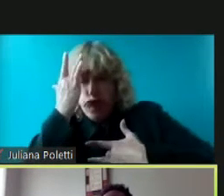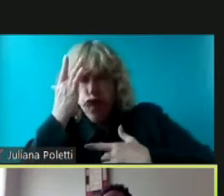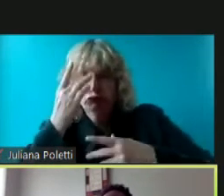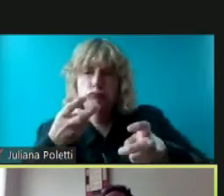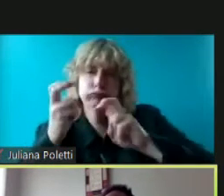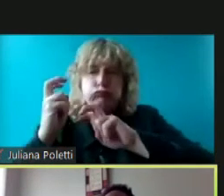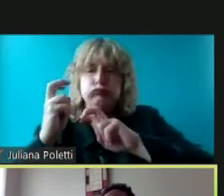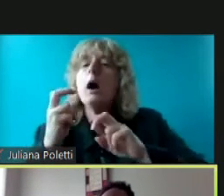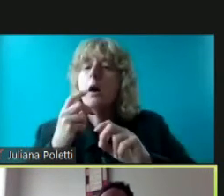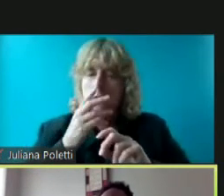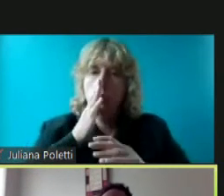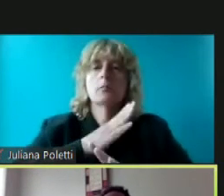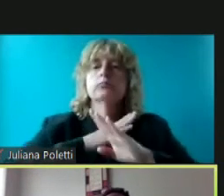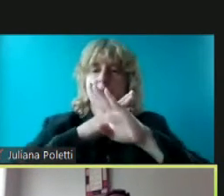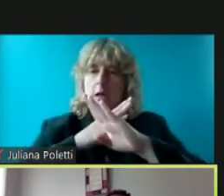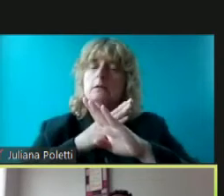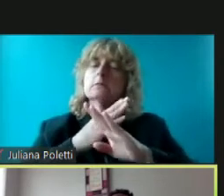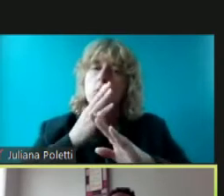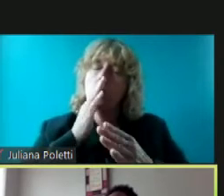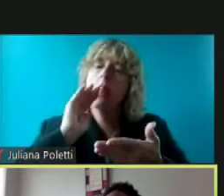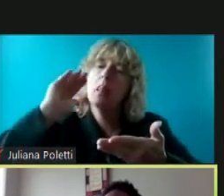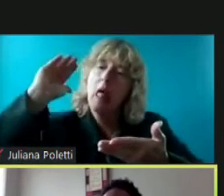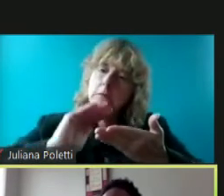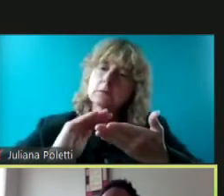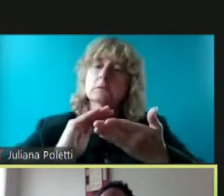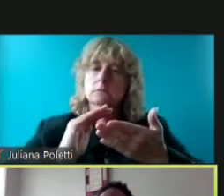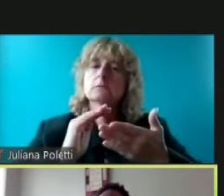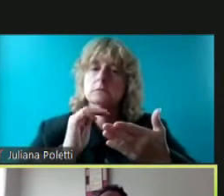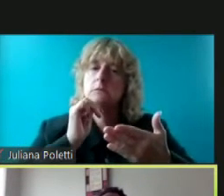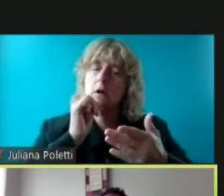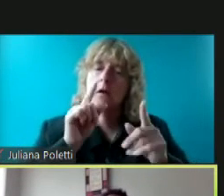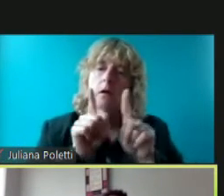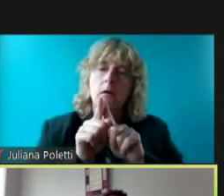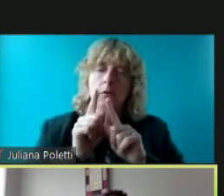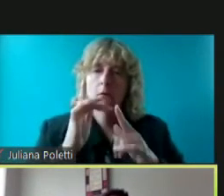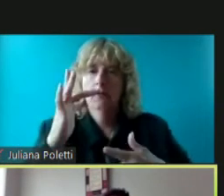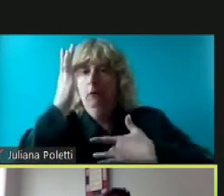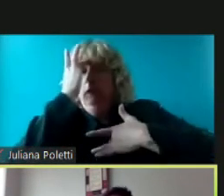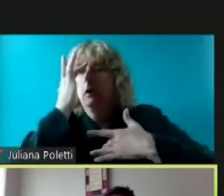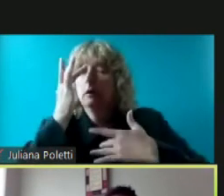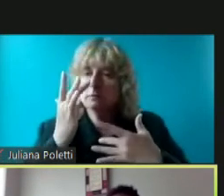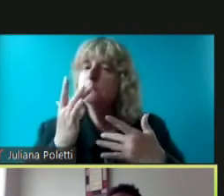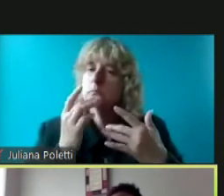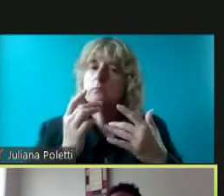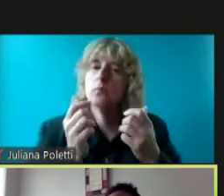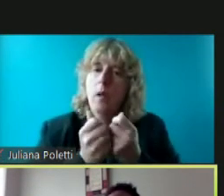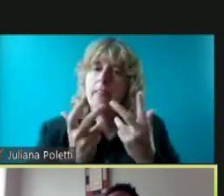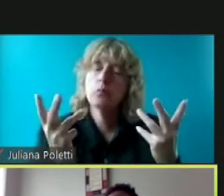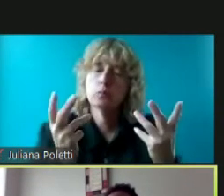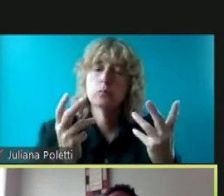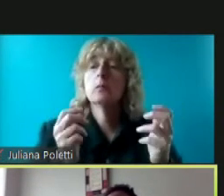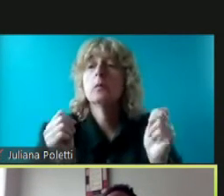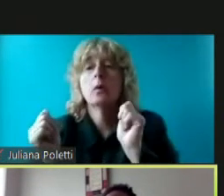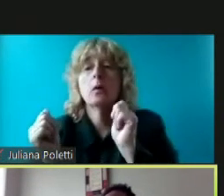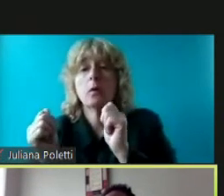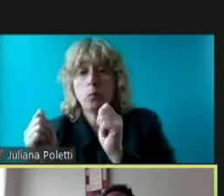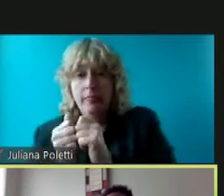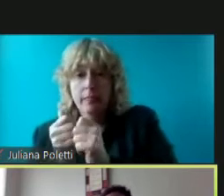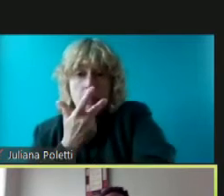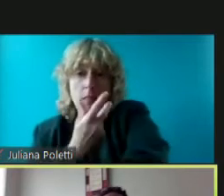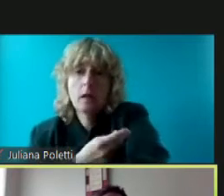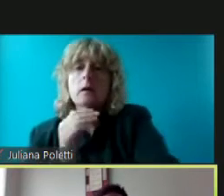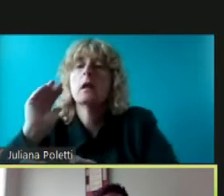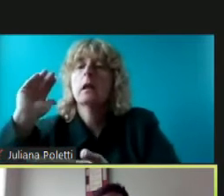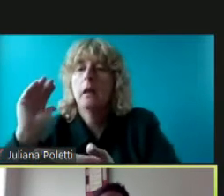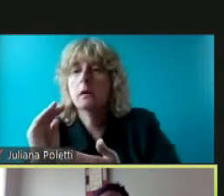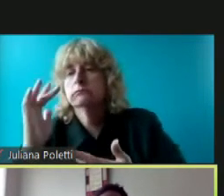that that we in united states um have to remember and that's why we're using those um the pfizer and